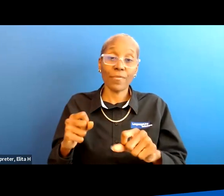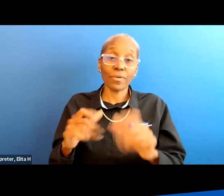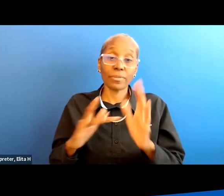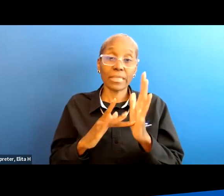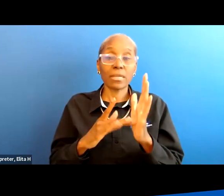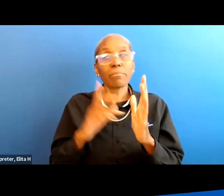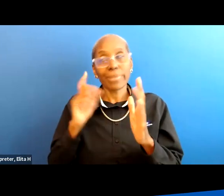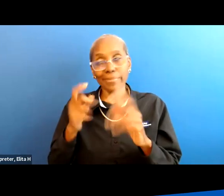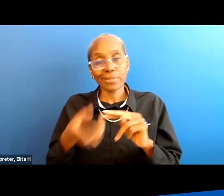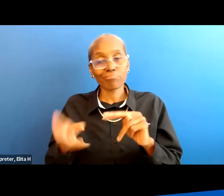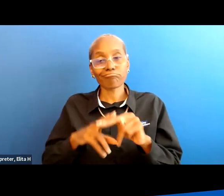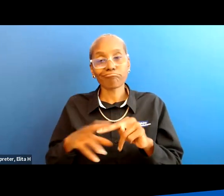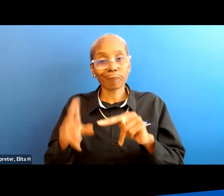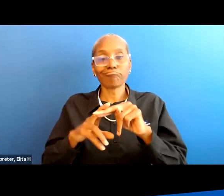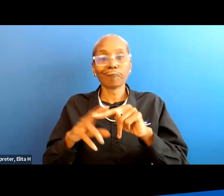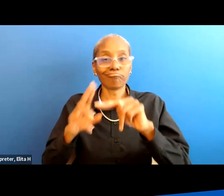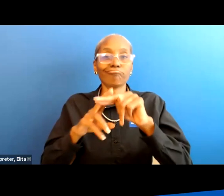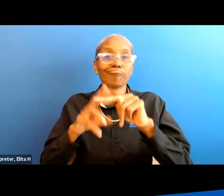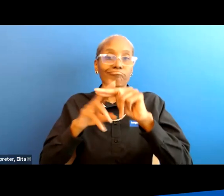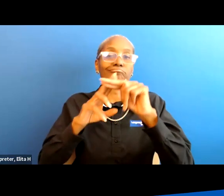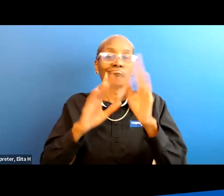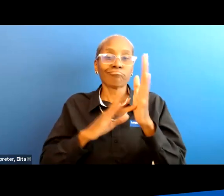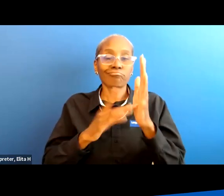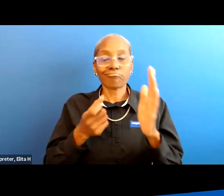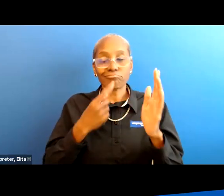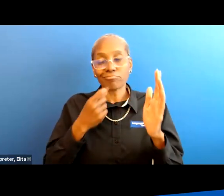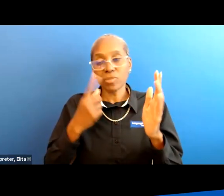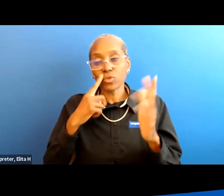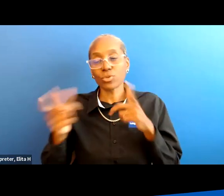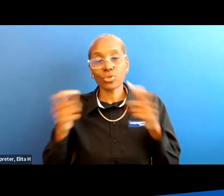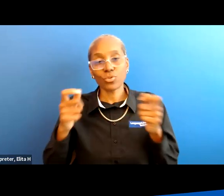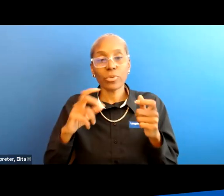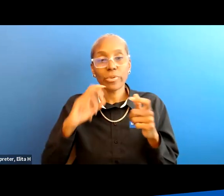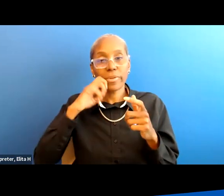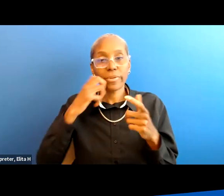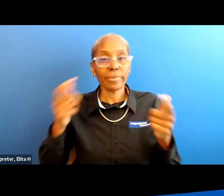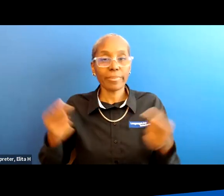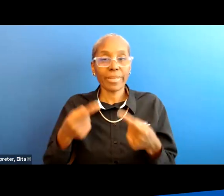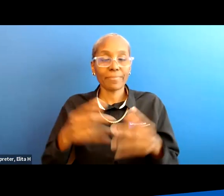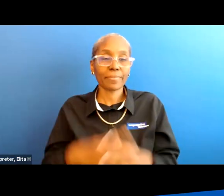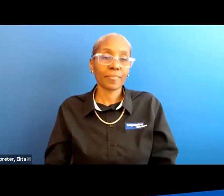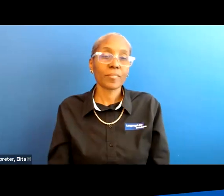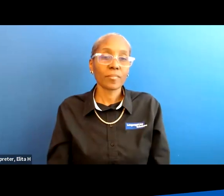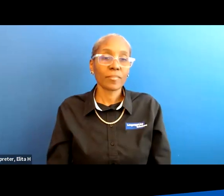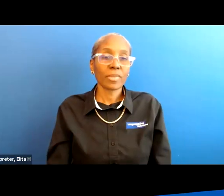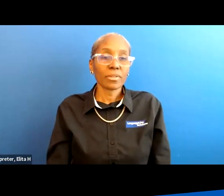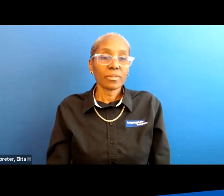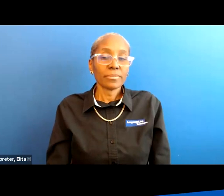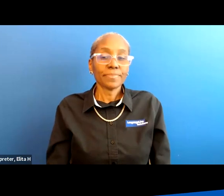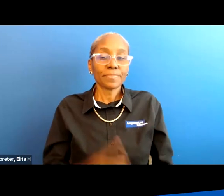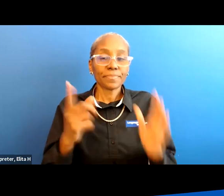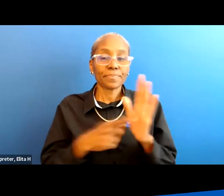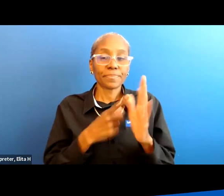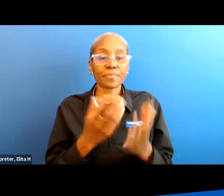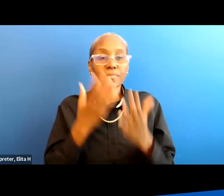keep going up on those medications to um control that over time uh is there something to recommend